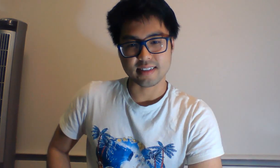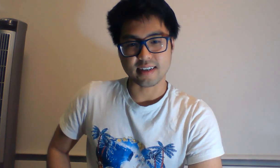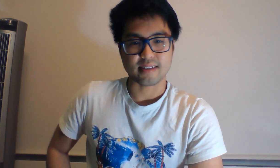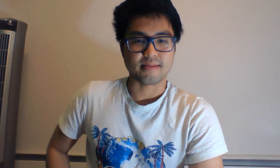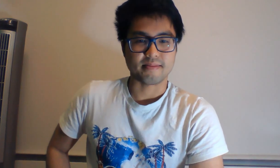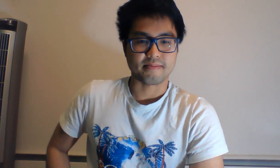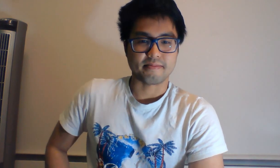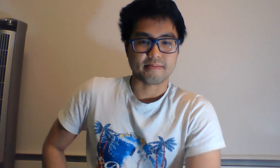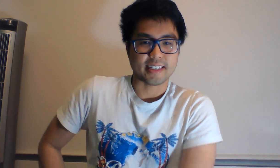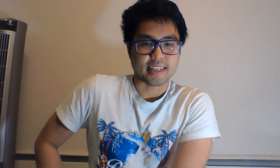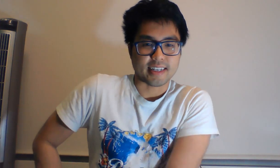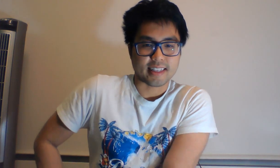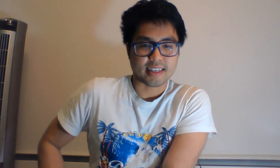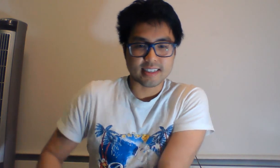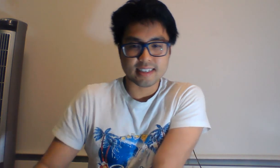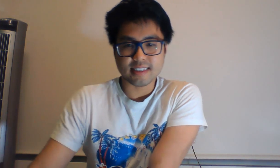Oh, I get it, that's it.